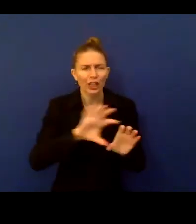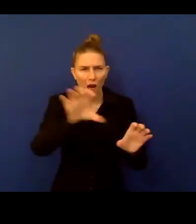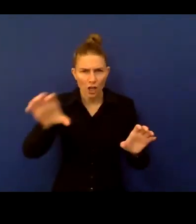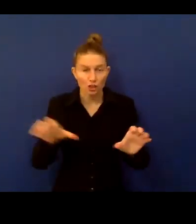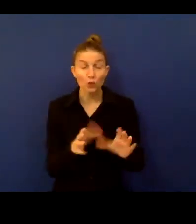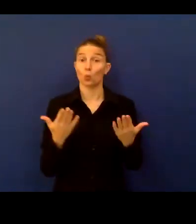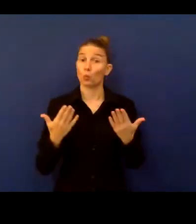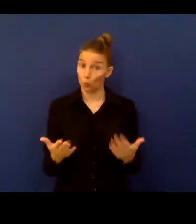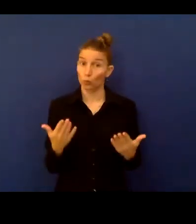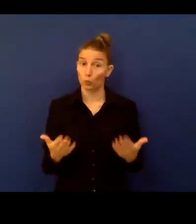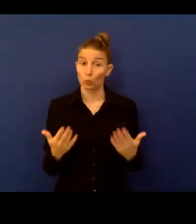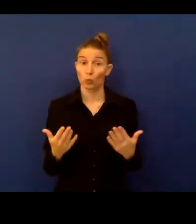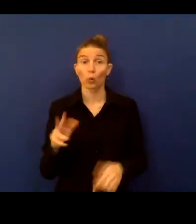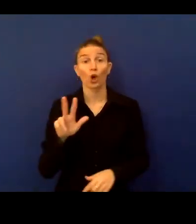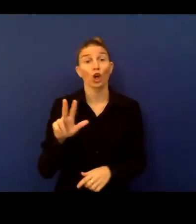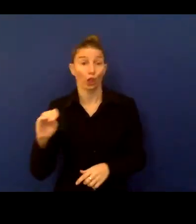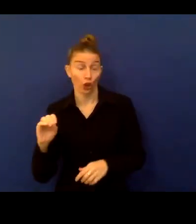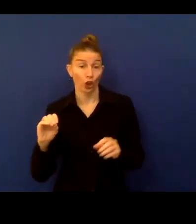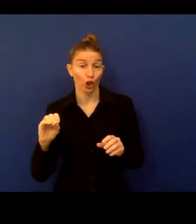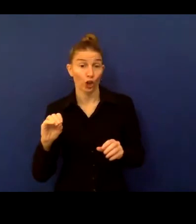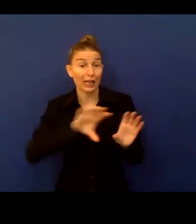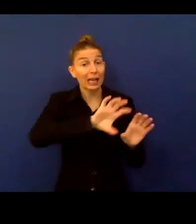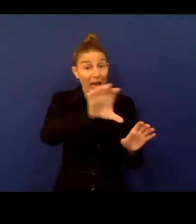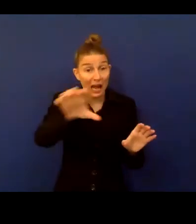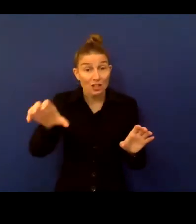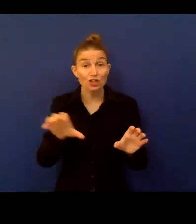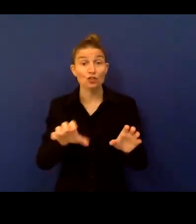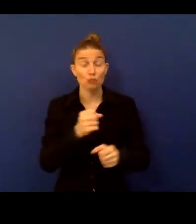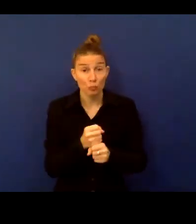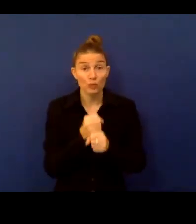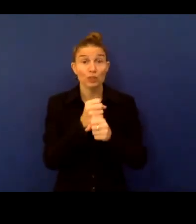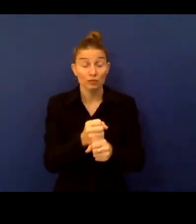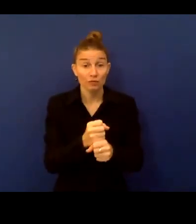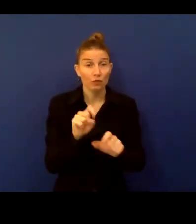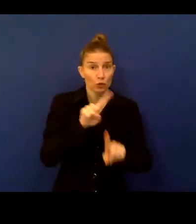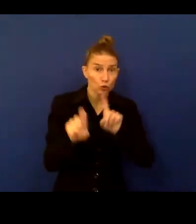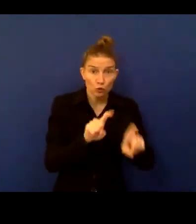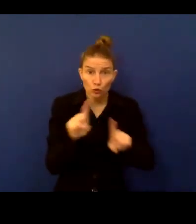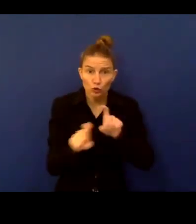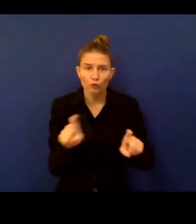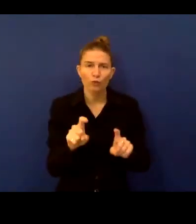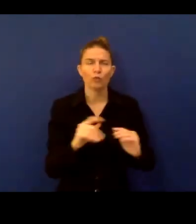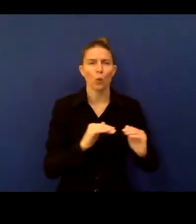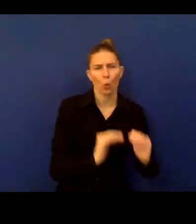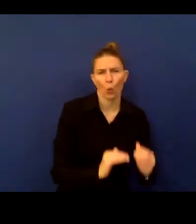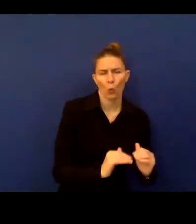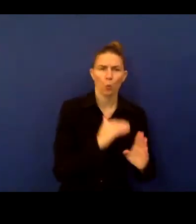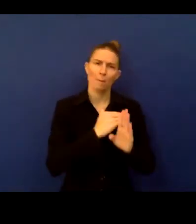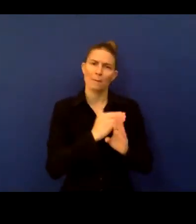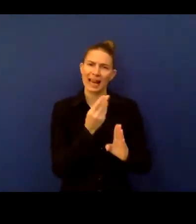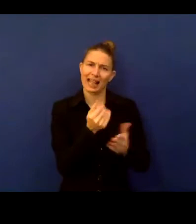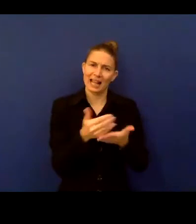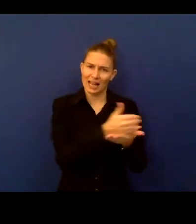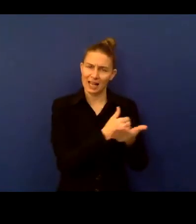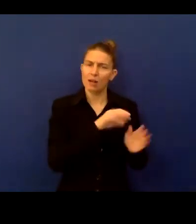have 30 nationally representative surveys that have been done in low and middle income country and collected information